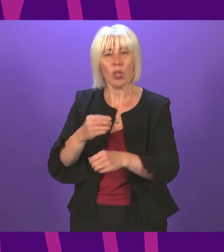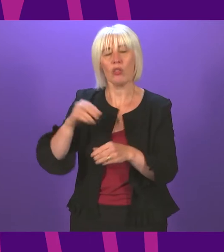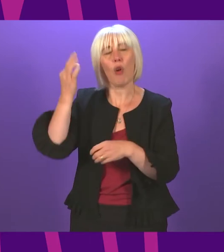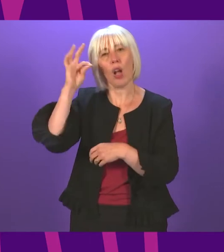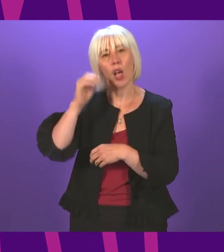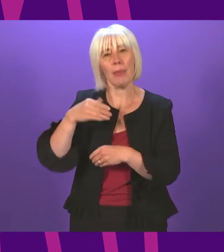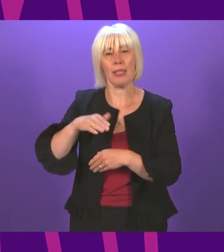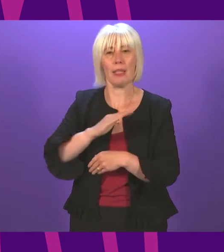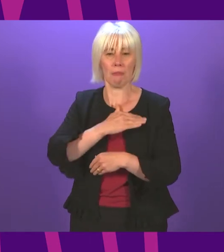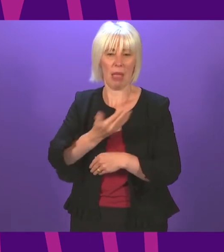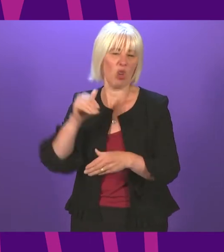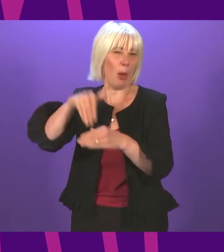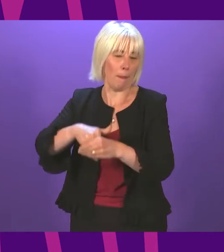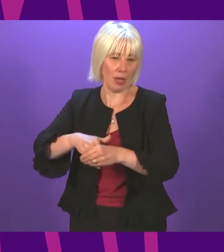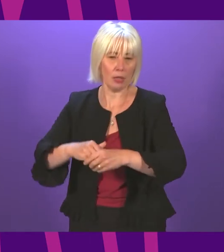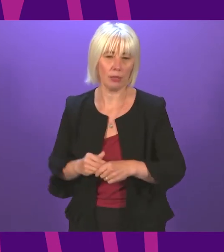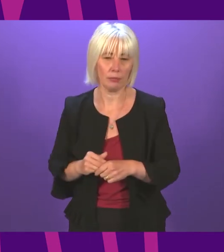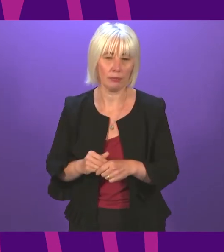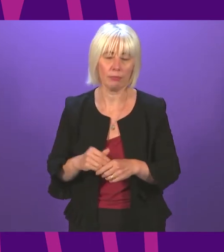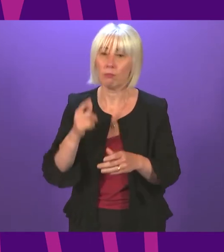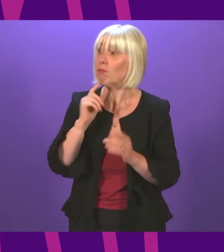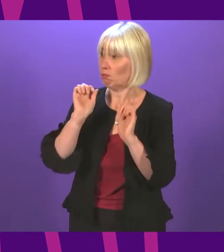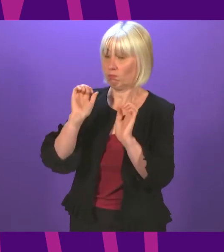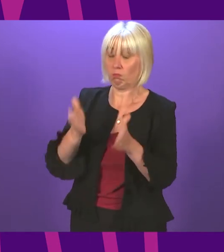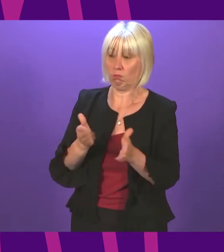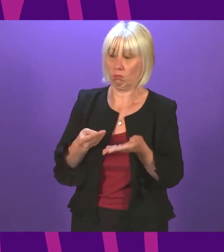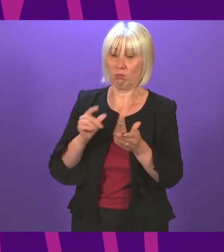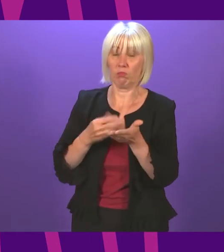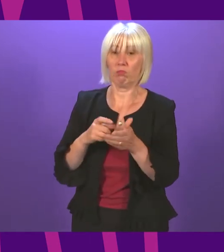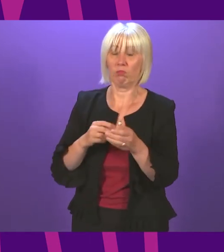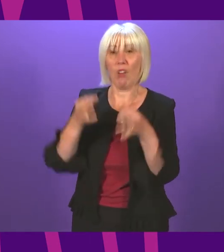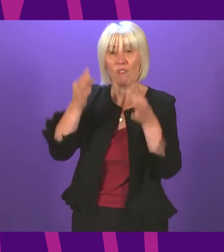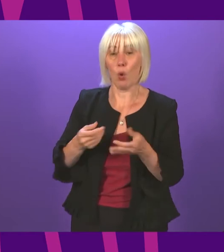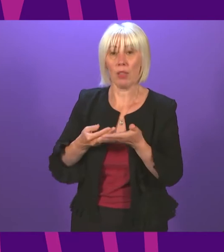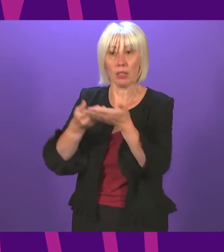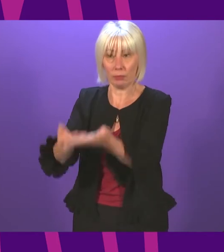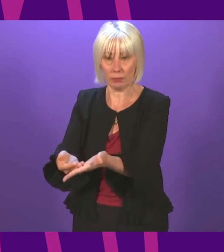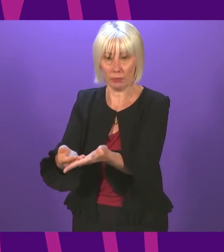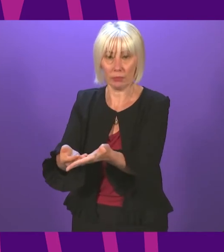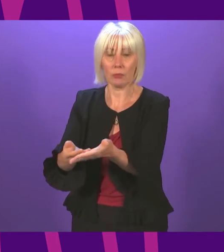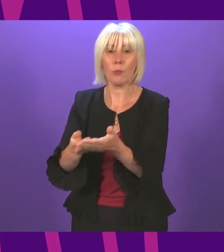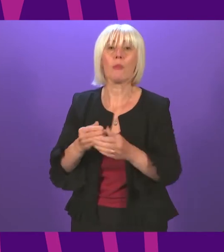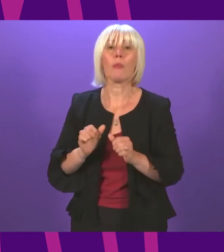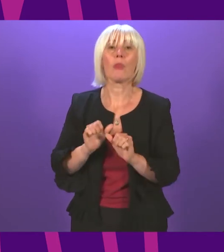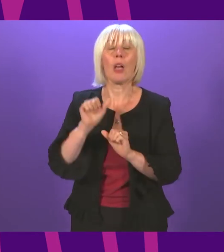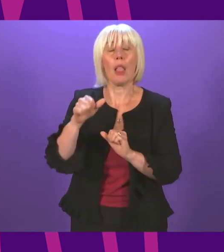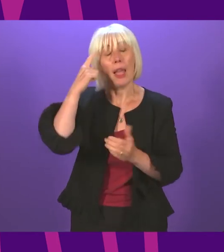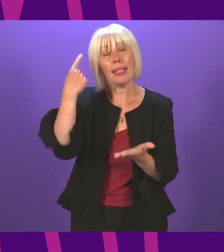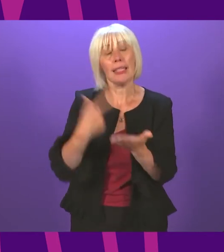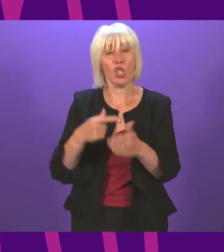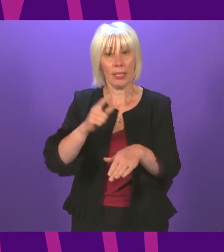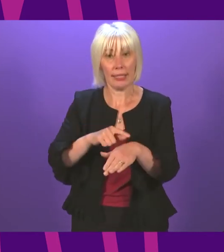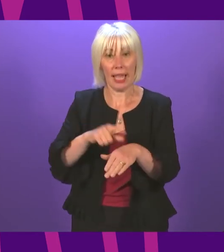thank you very much president officer and formally moved thank you the questions on these motions will be put at decision time